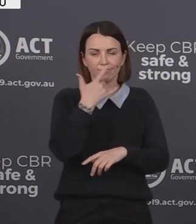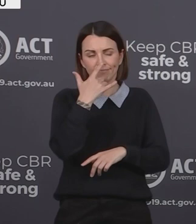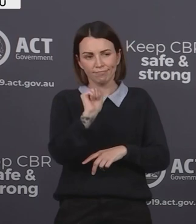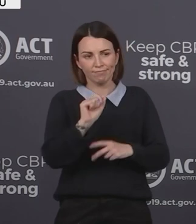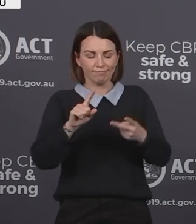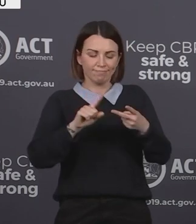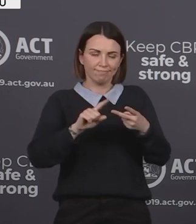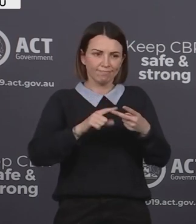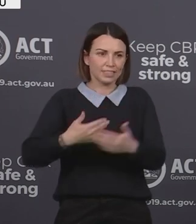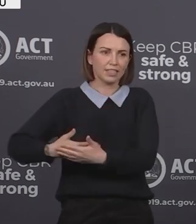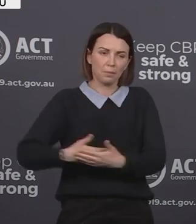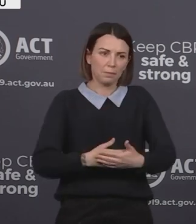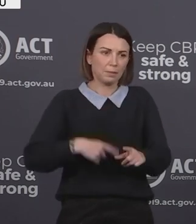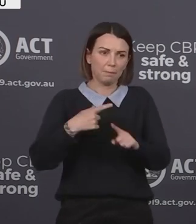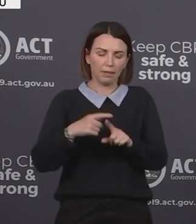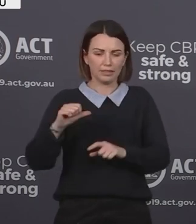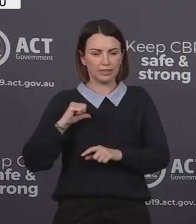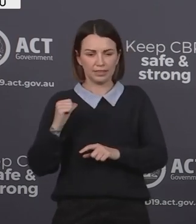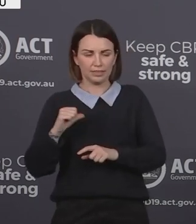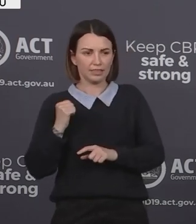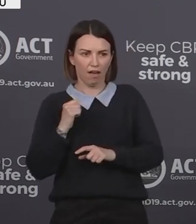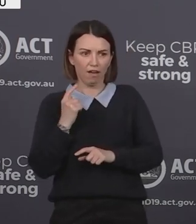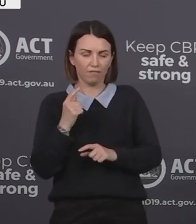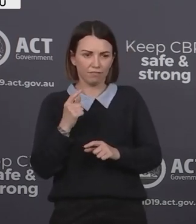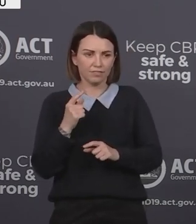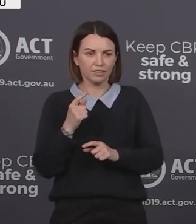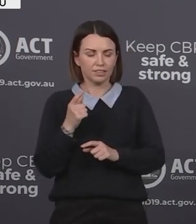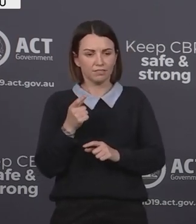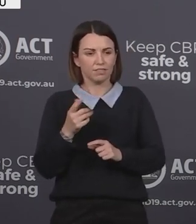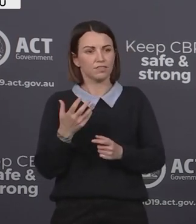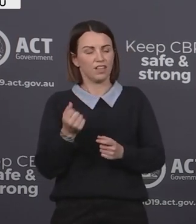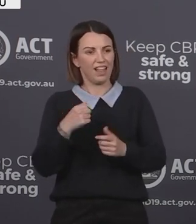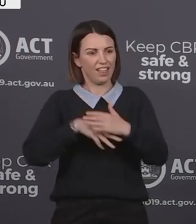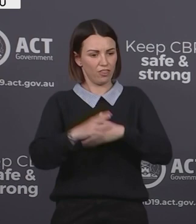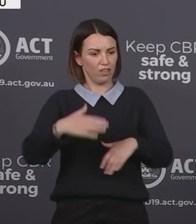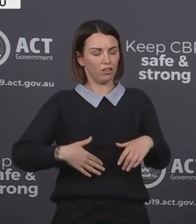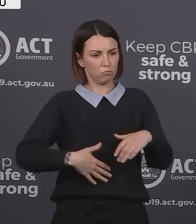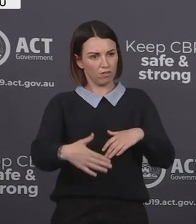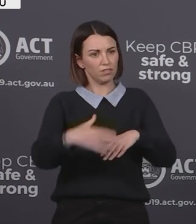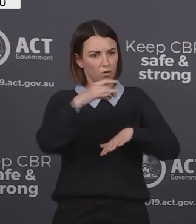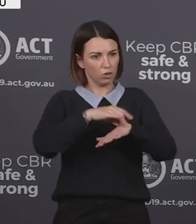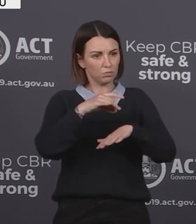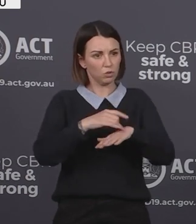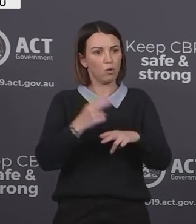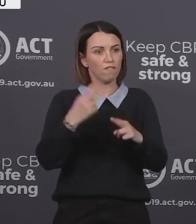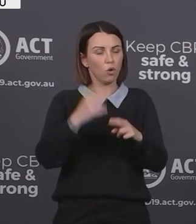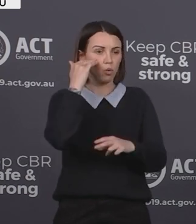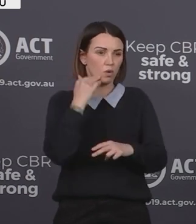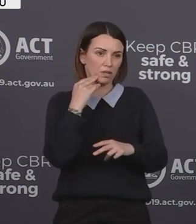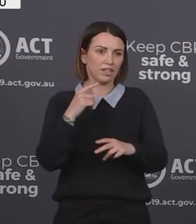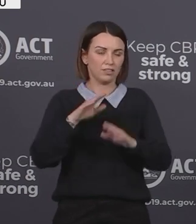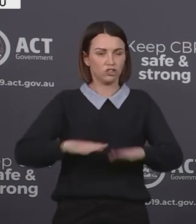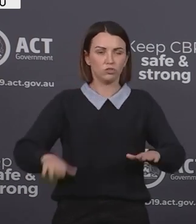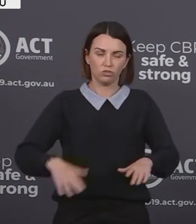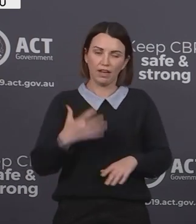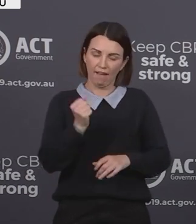baby and one team member in the special care nursery at the Centenary Hospital for Women and Children have tested positive